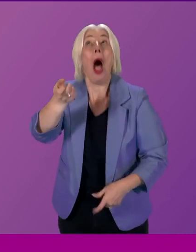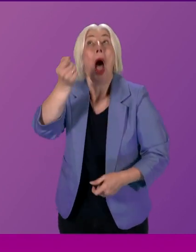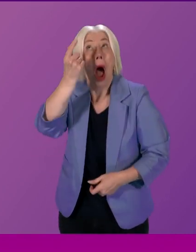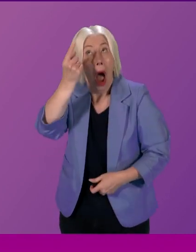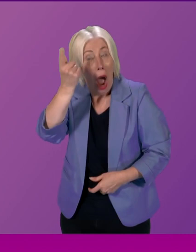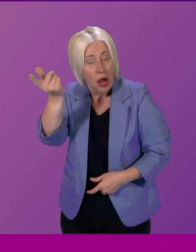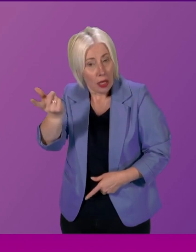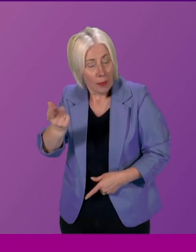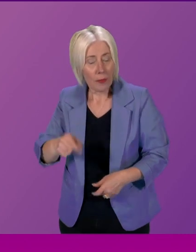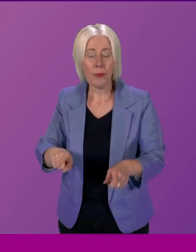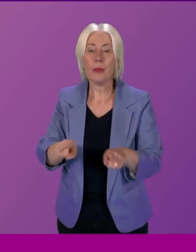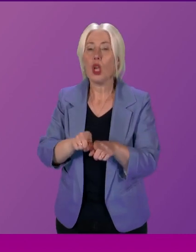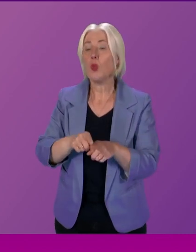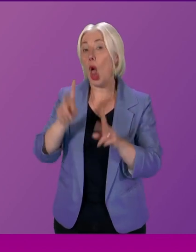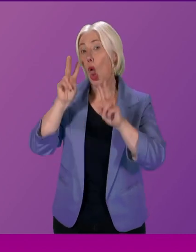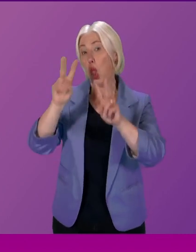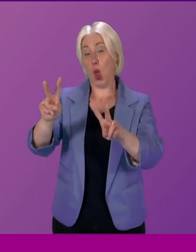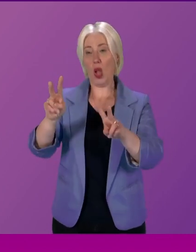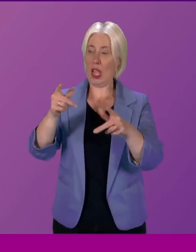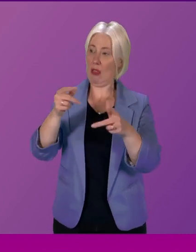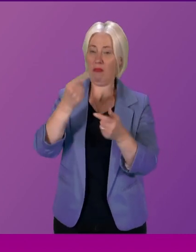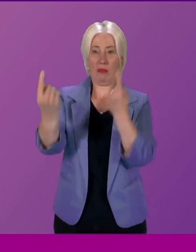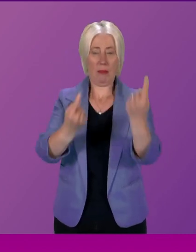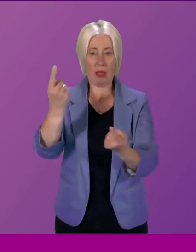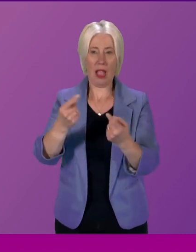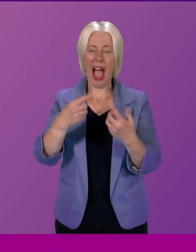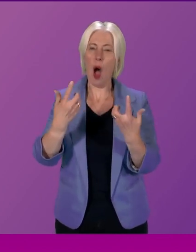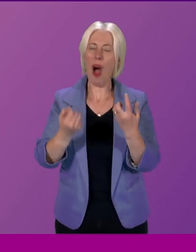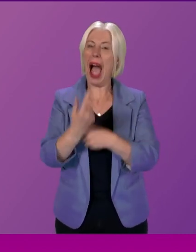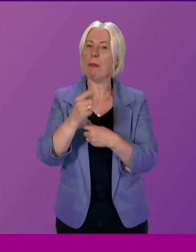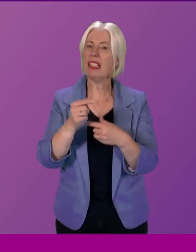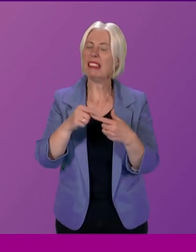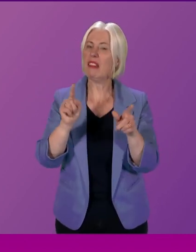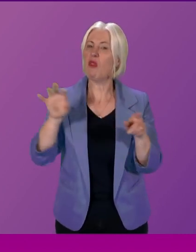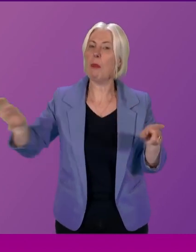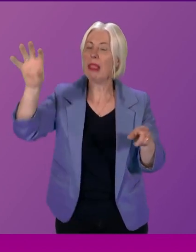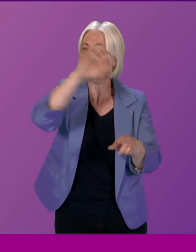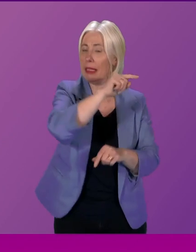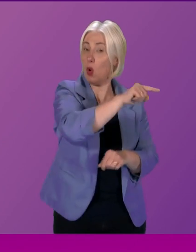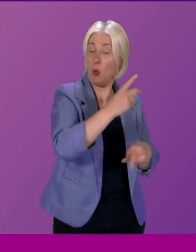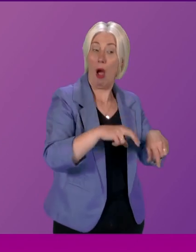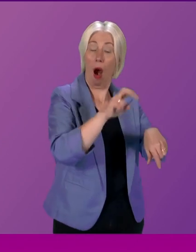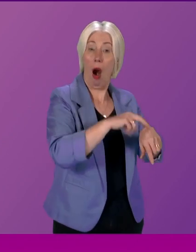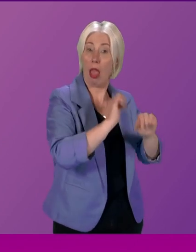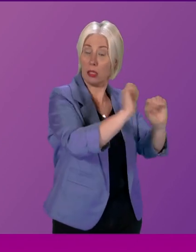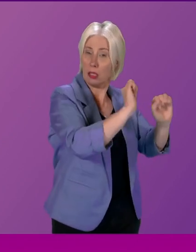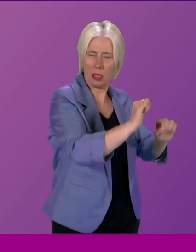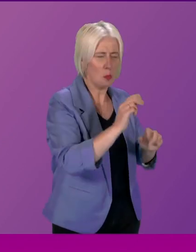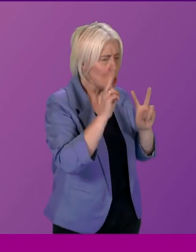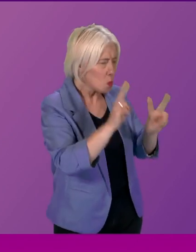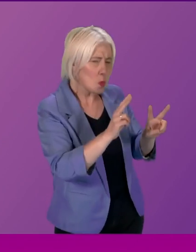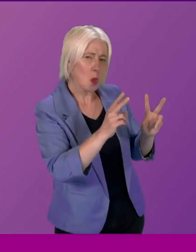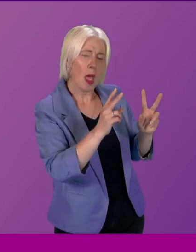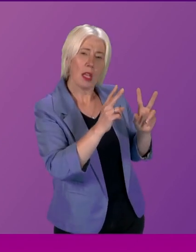others in action. And that's why we went to Ireland, where, interestingly, the subjects for citizens' panels are